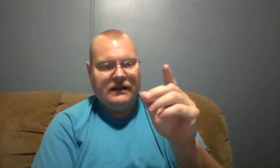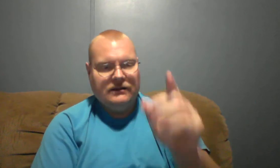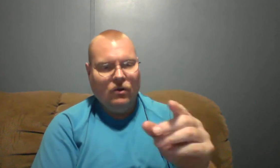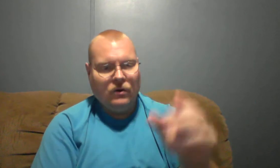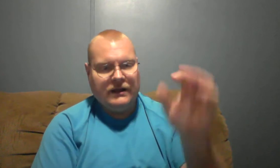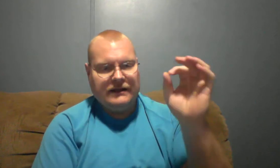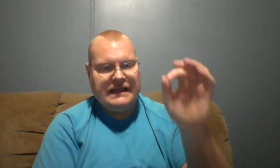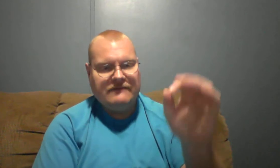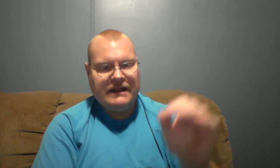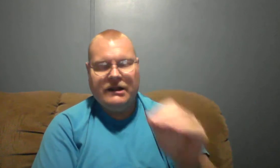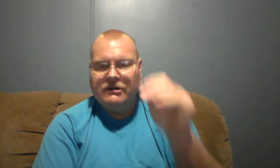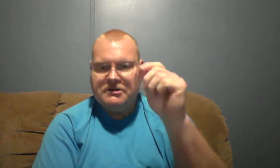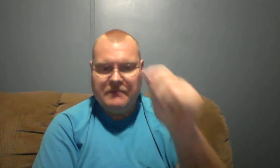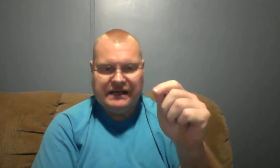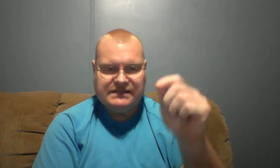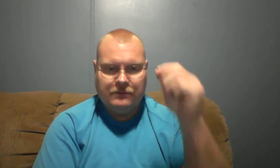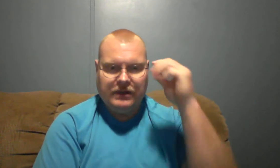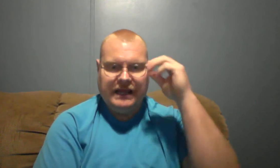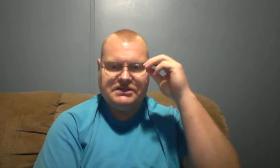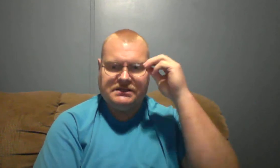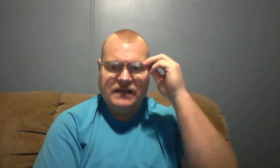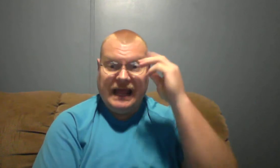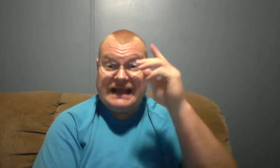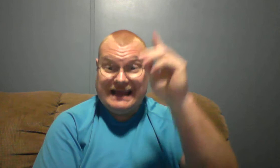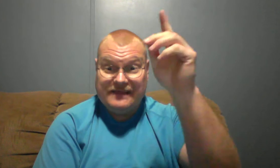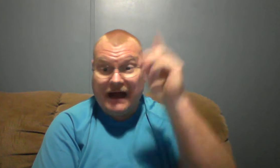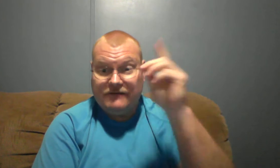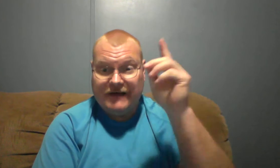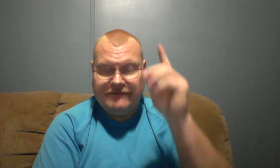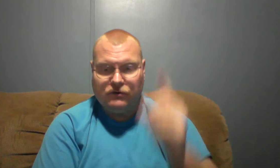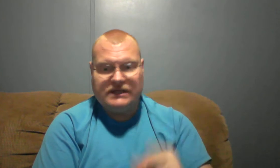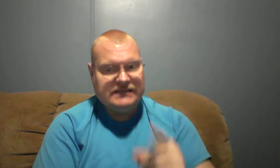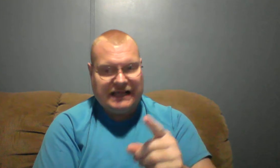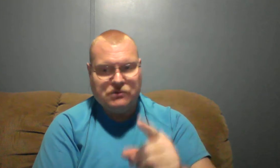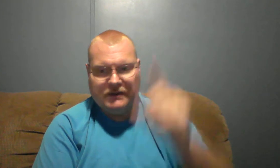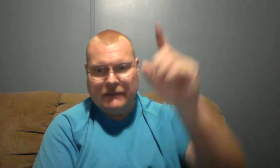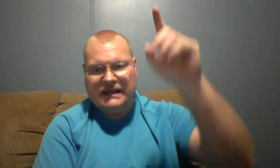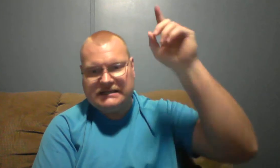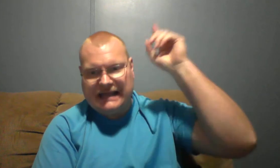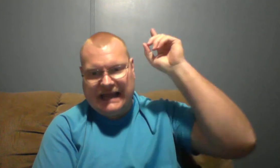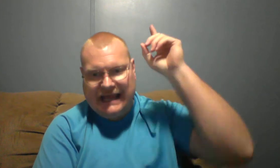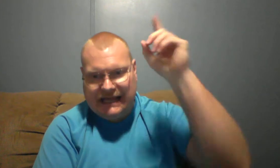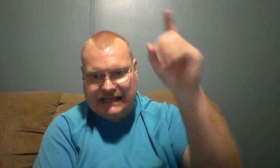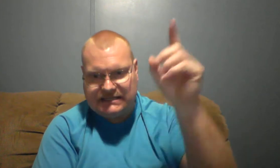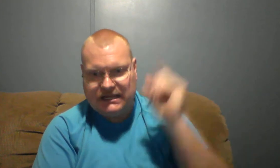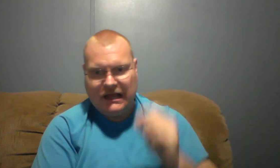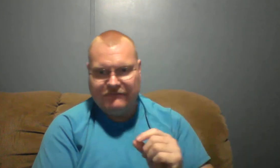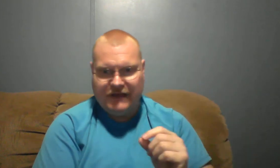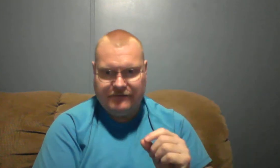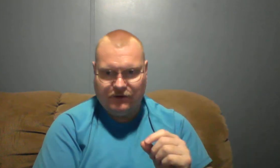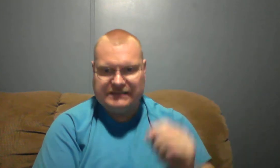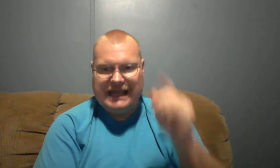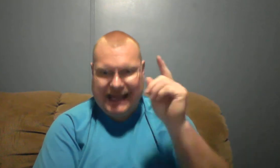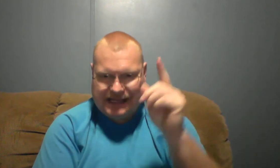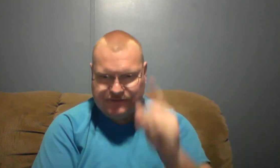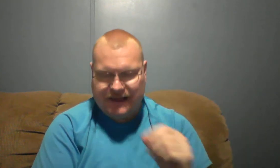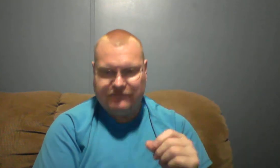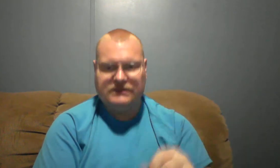Lord, give ear to my supplications. And in thy faithfulness. And guess what that means? In his faithfulness. His faithfulness.